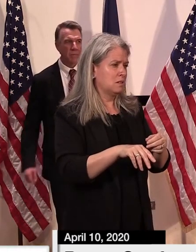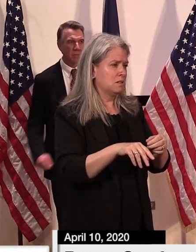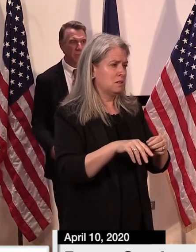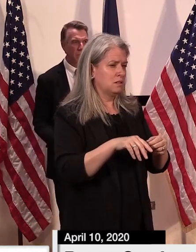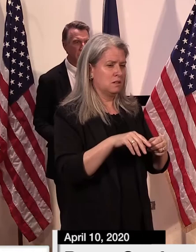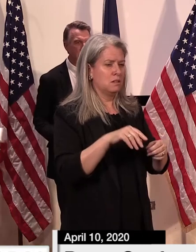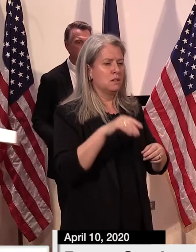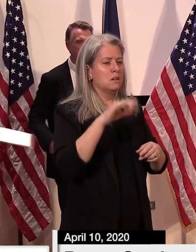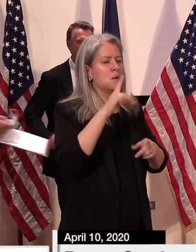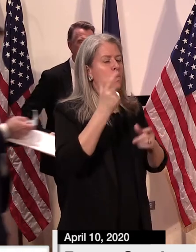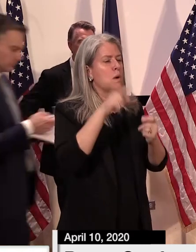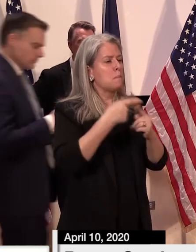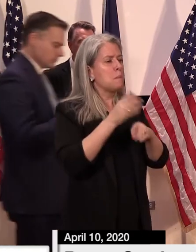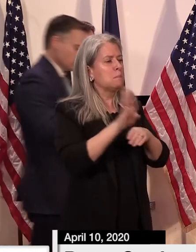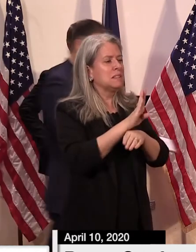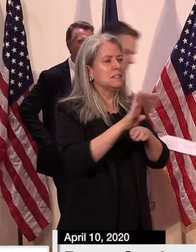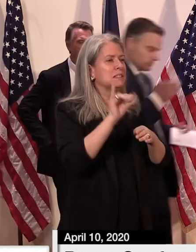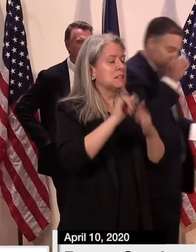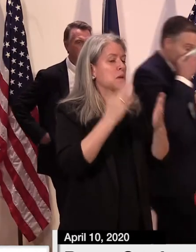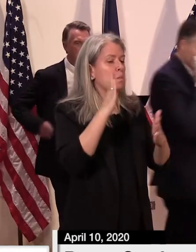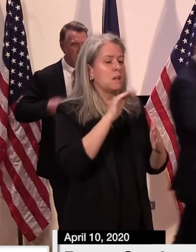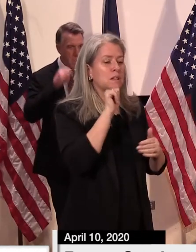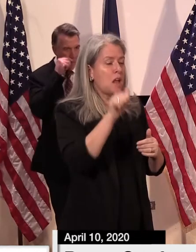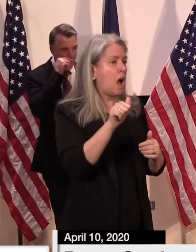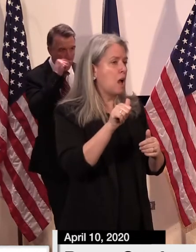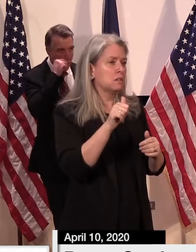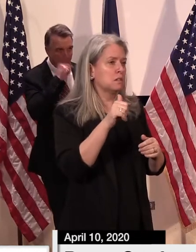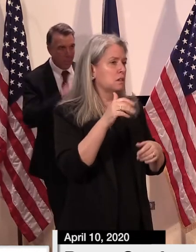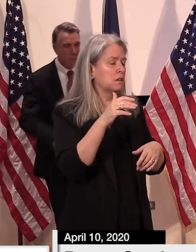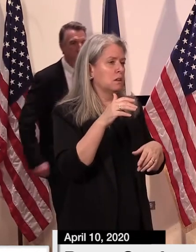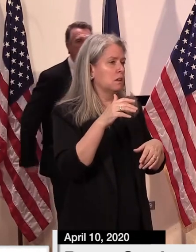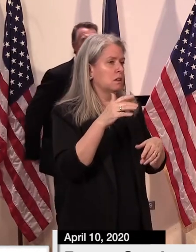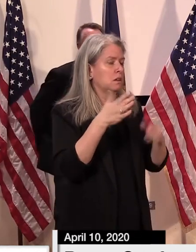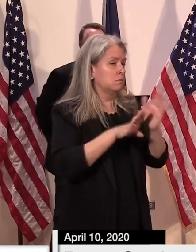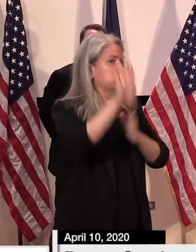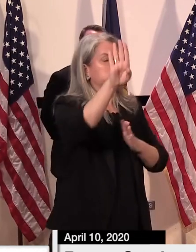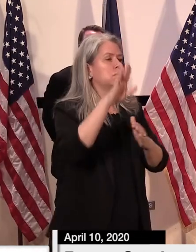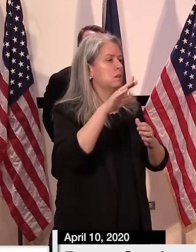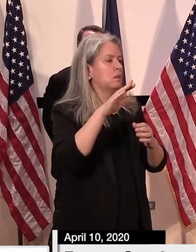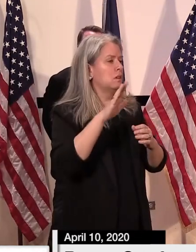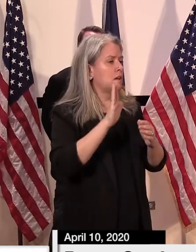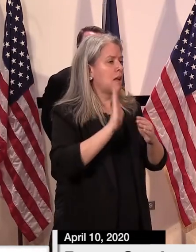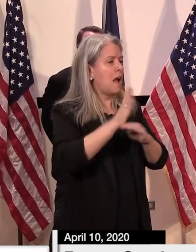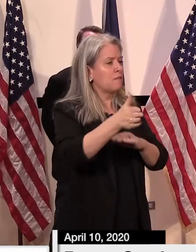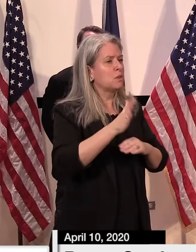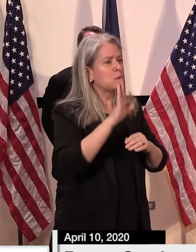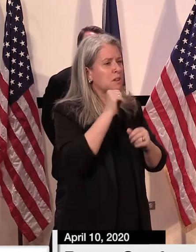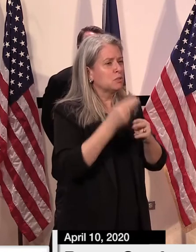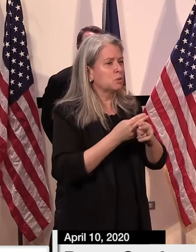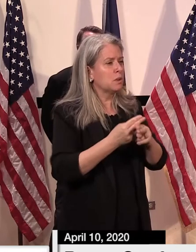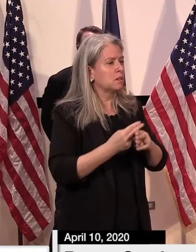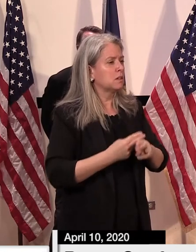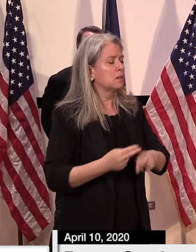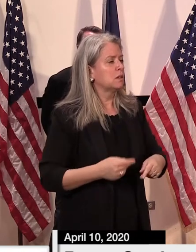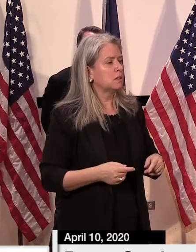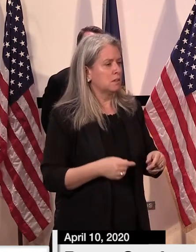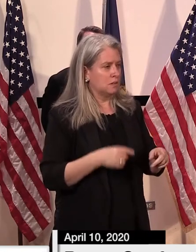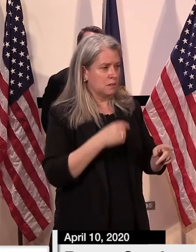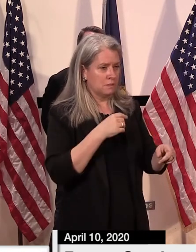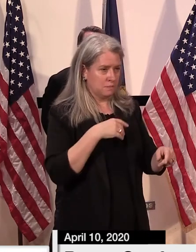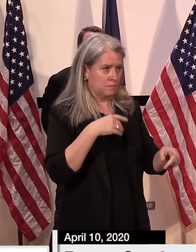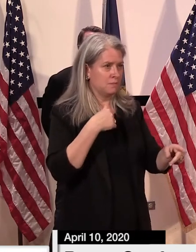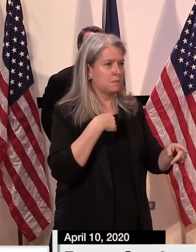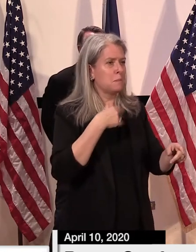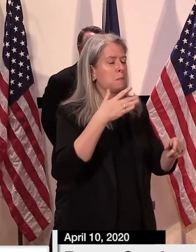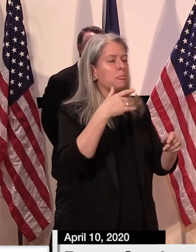that may not pass back uh after this yeah so um i use the term